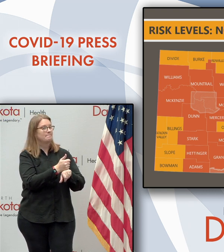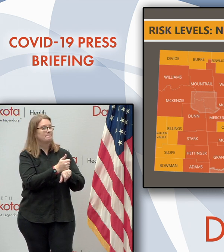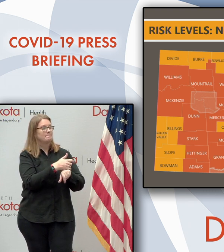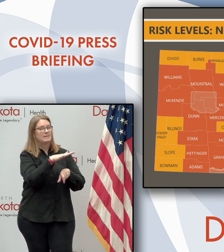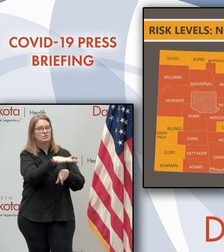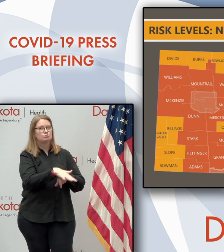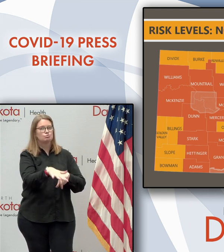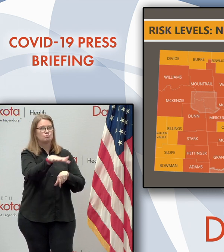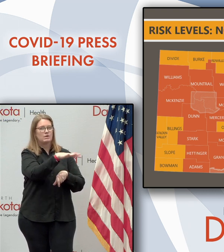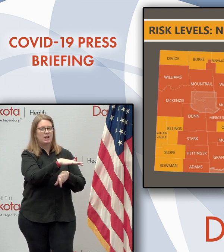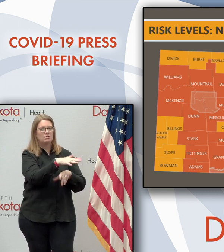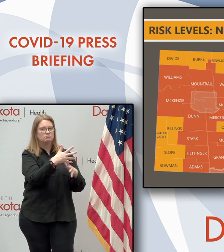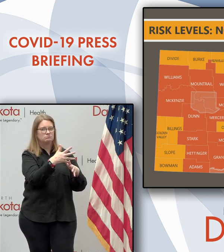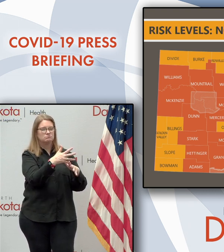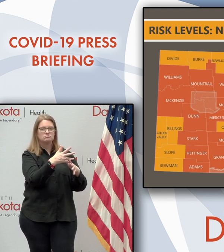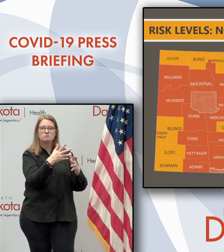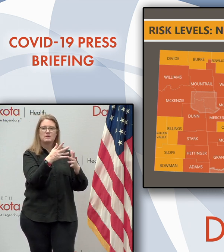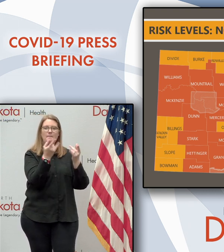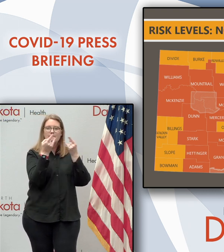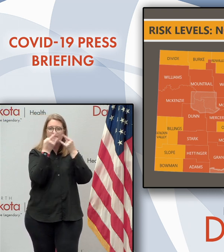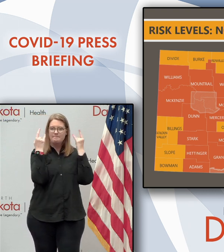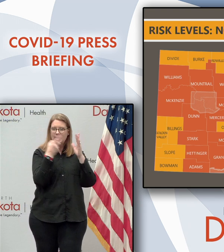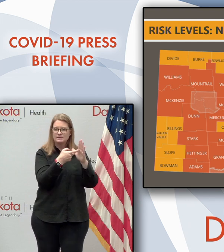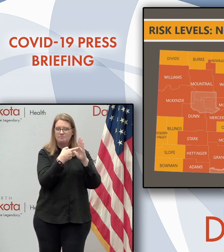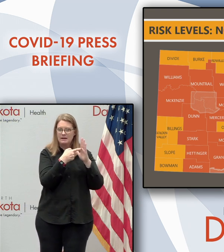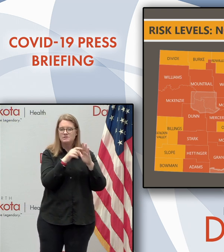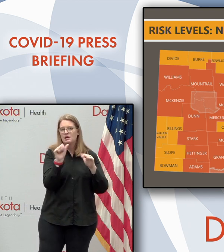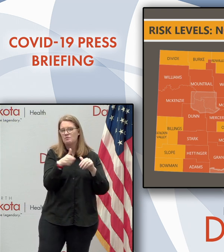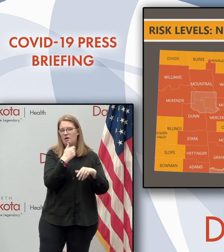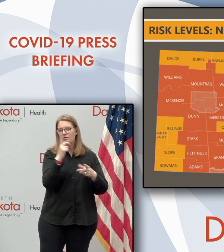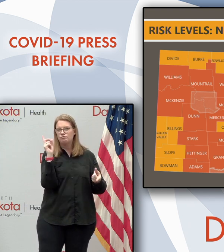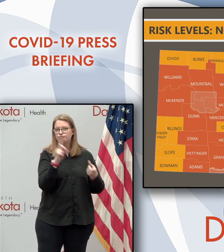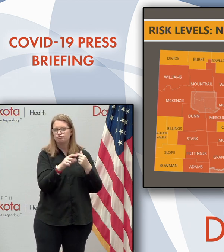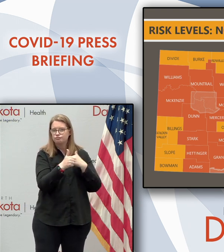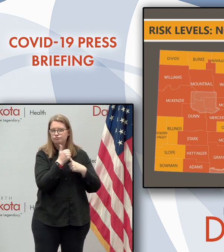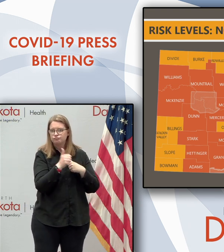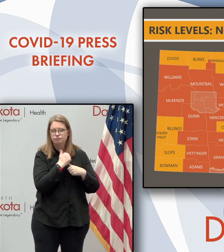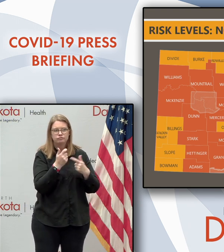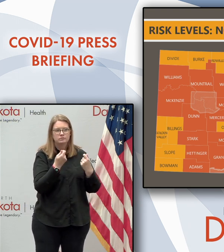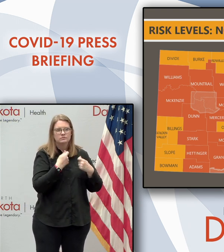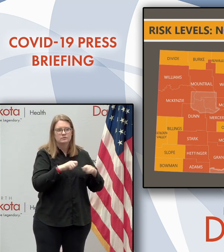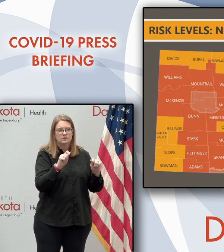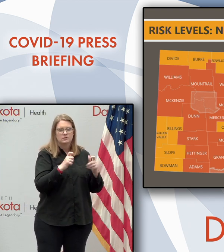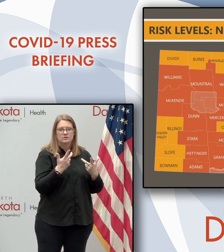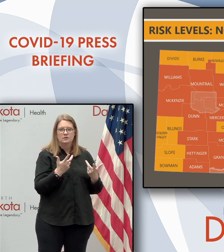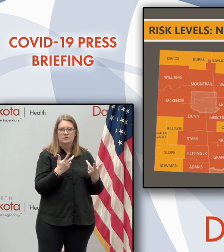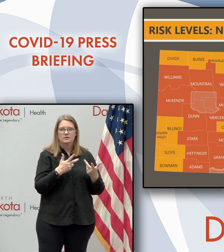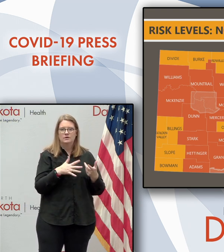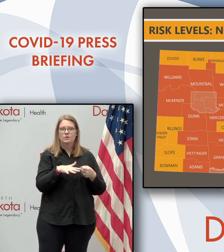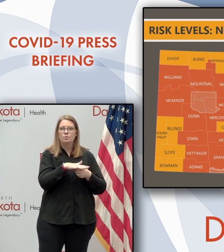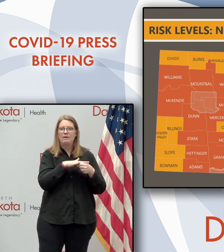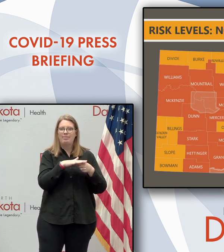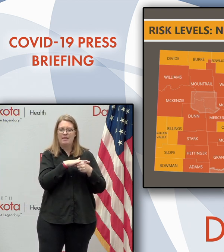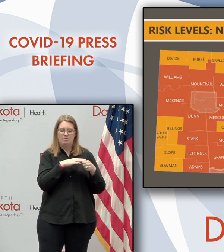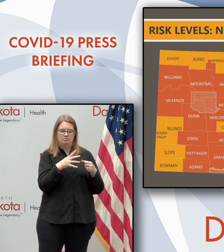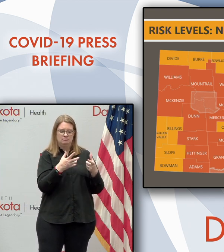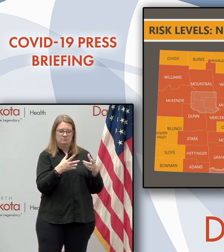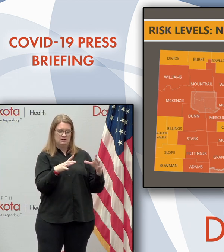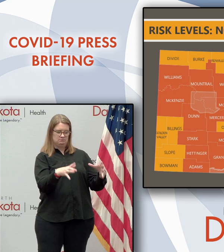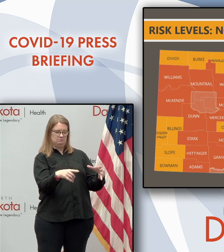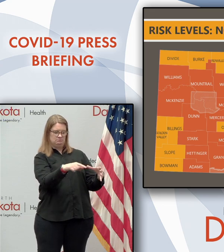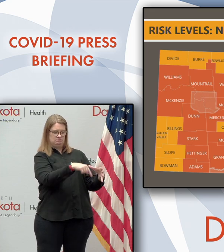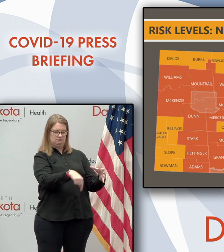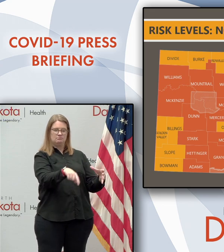nationwide or tribal wide, uh, mask mandates and other mitigation, uh, efforts within, within their, uh, the boundaries of their,